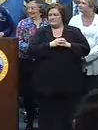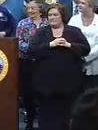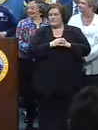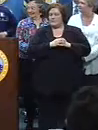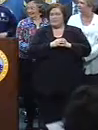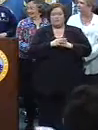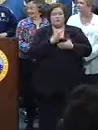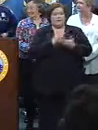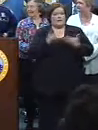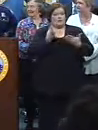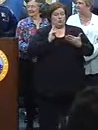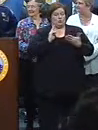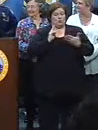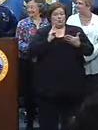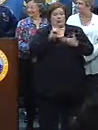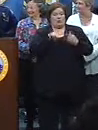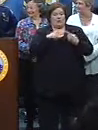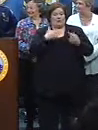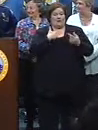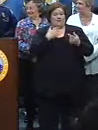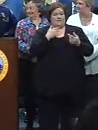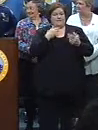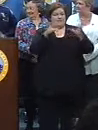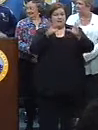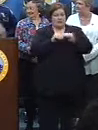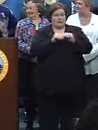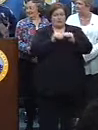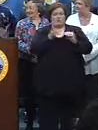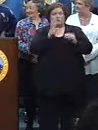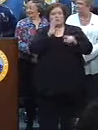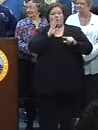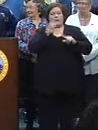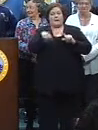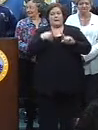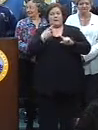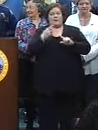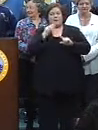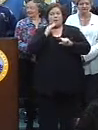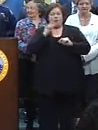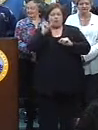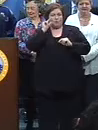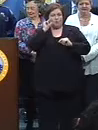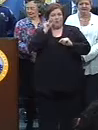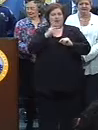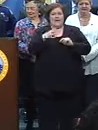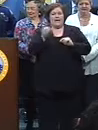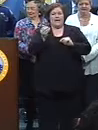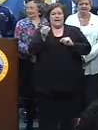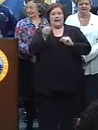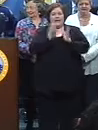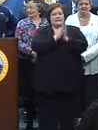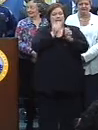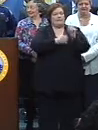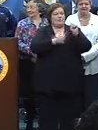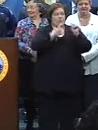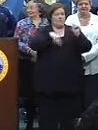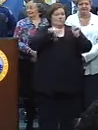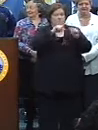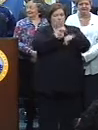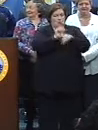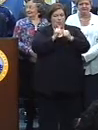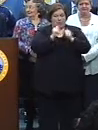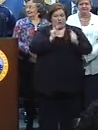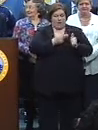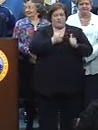Two weeks ago when we had a press conference talking about Mardi Gras and asking everyone to work with us,